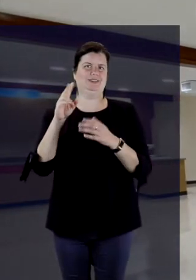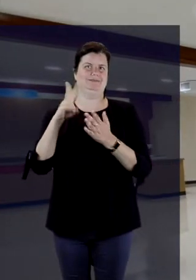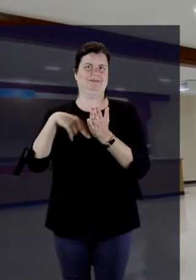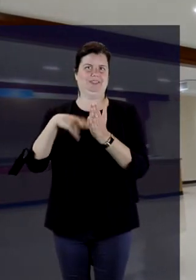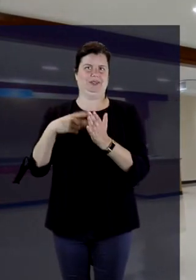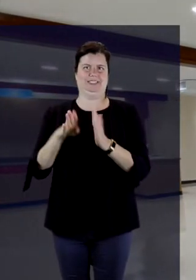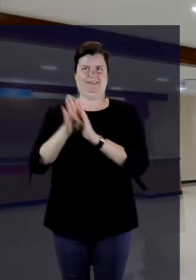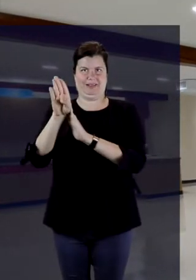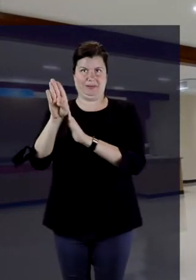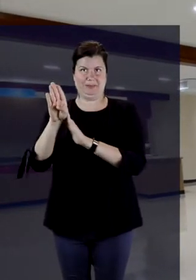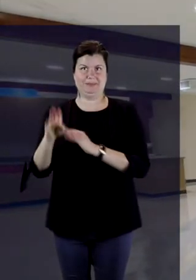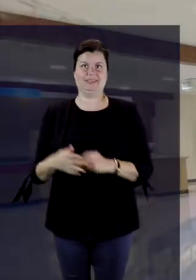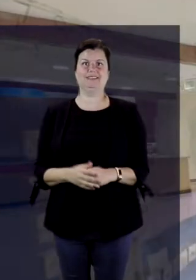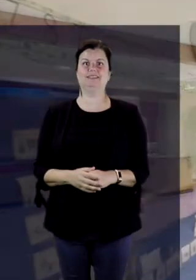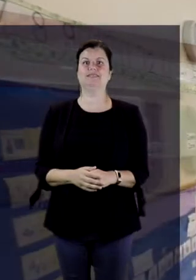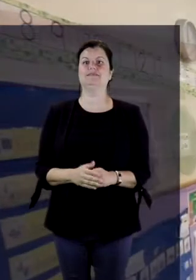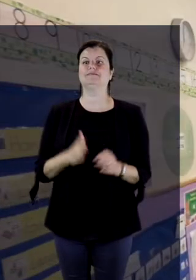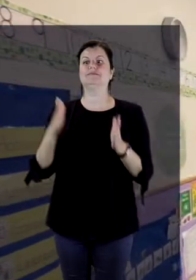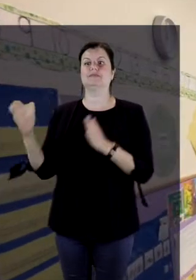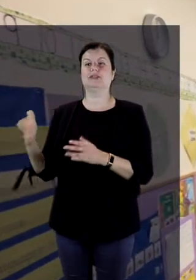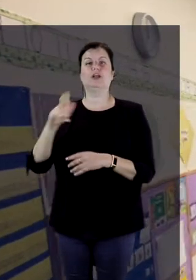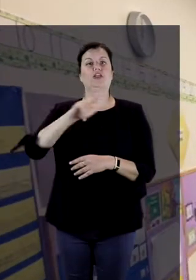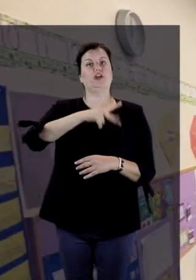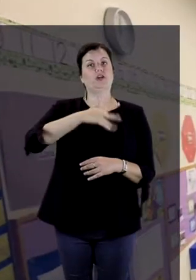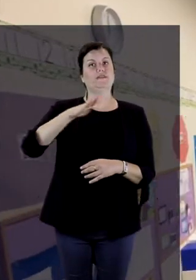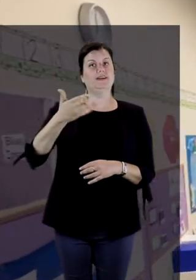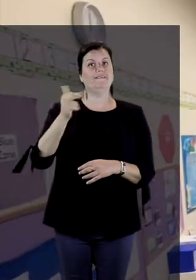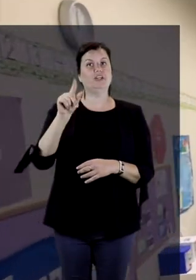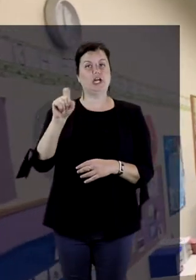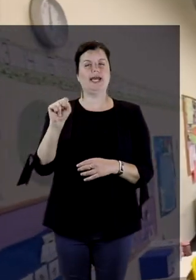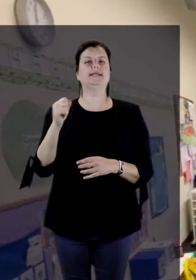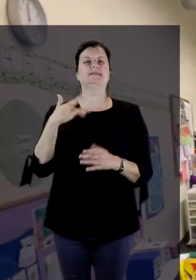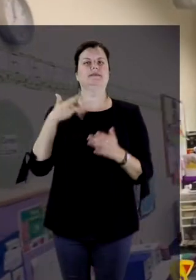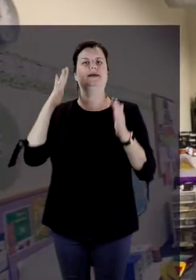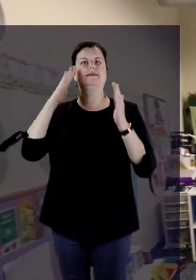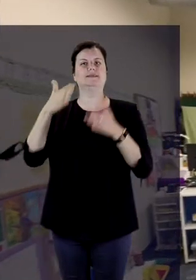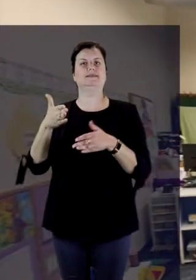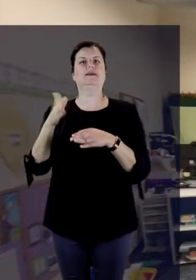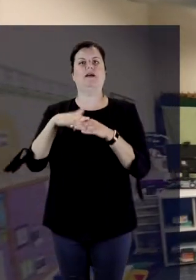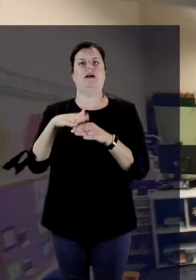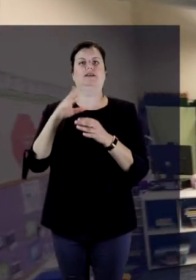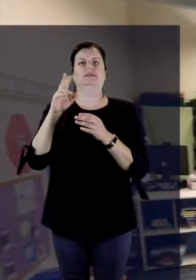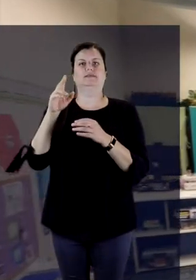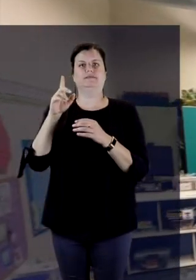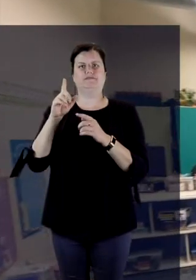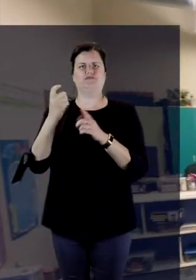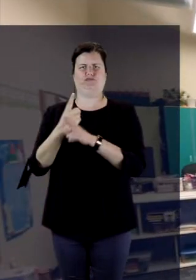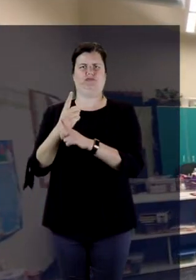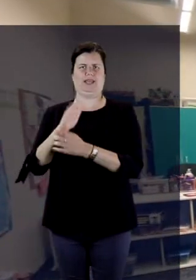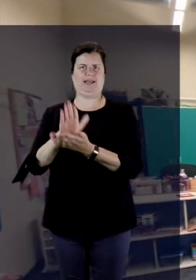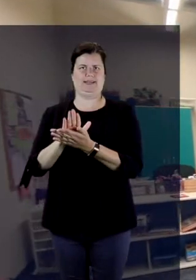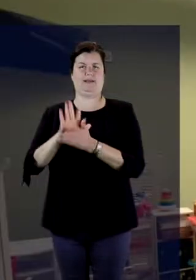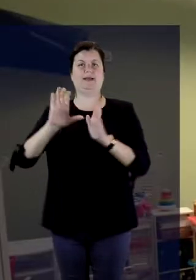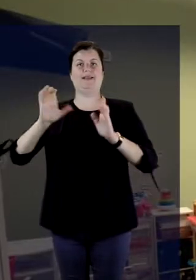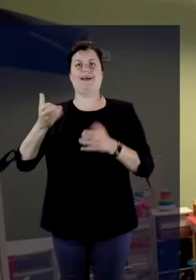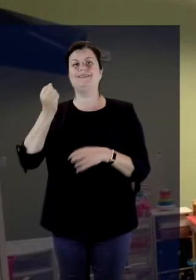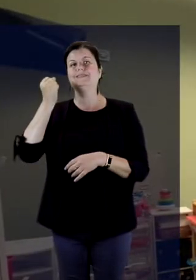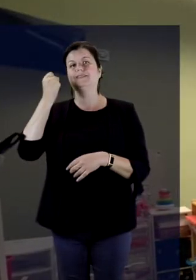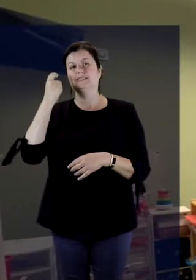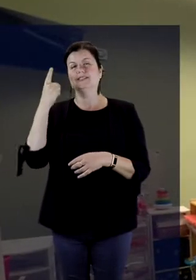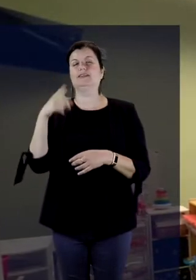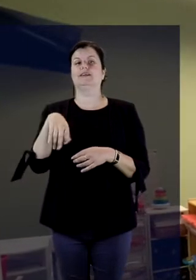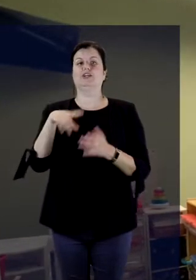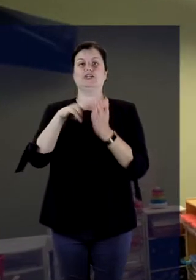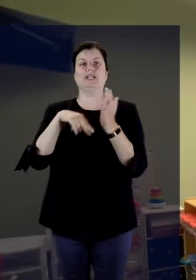development. Third through fifth grade focuses on our academic standards which is